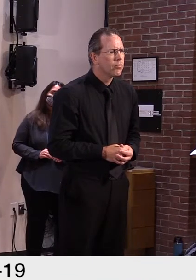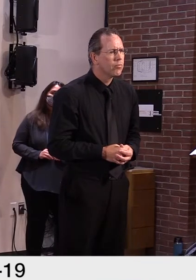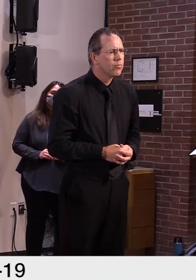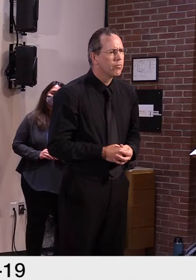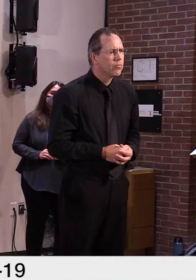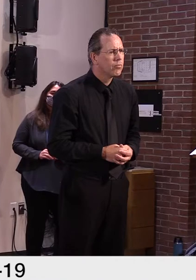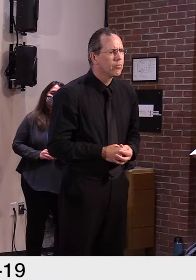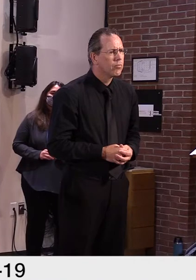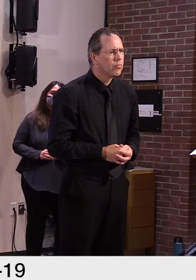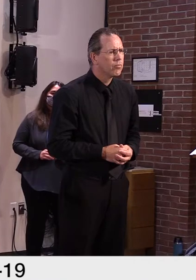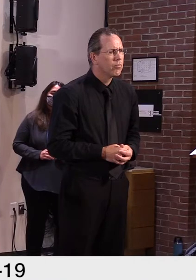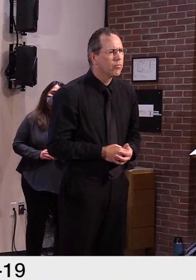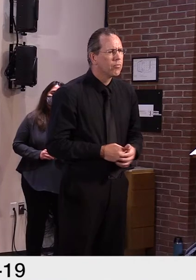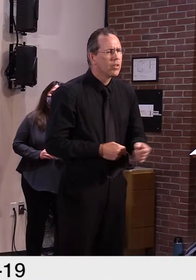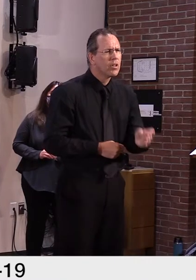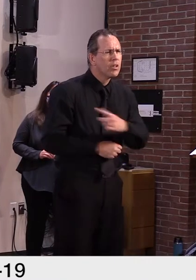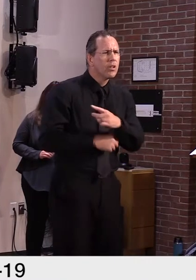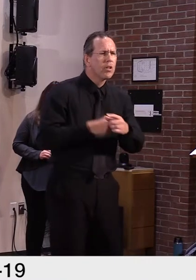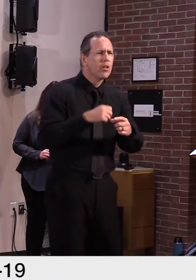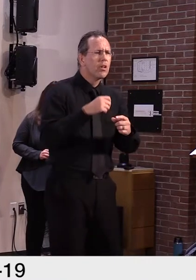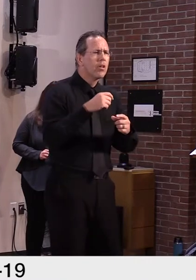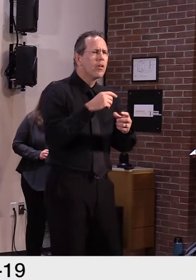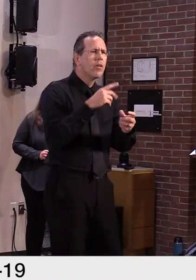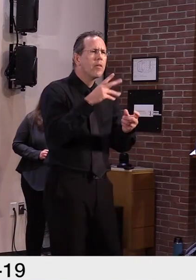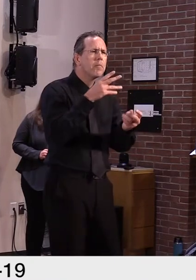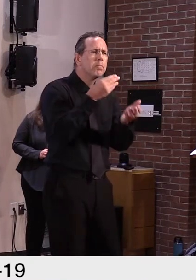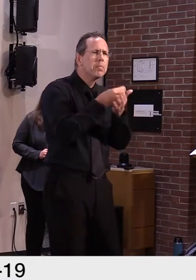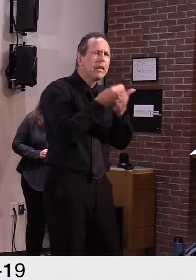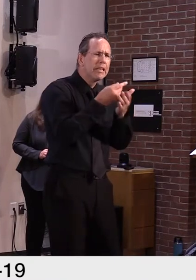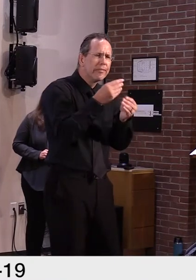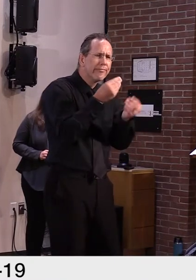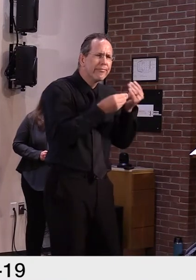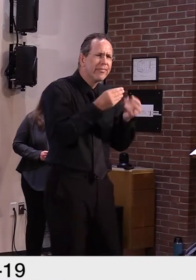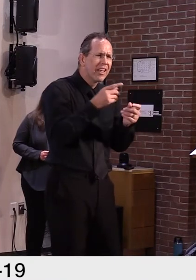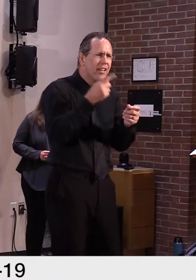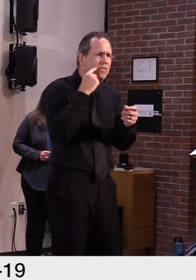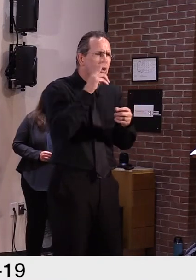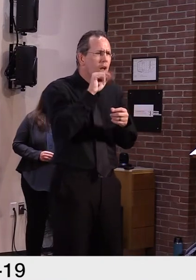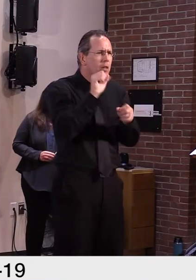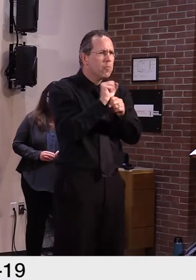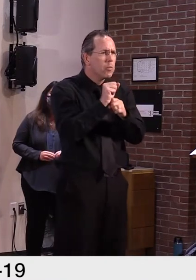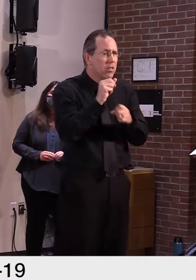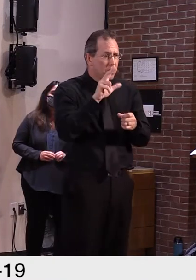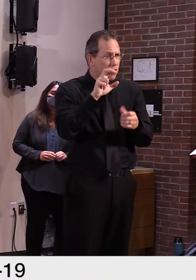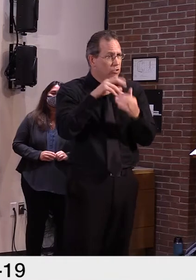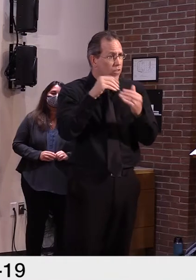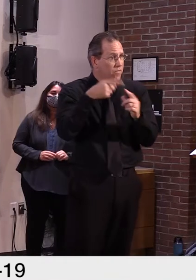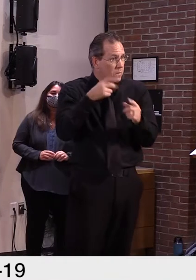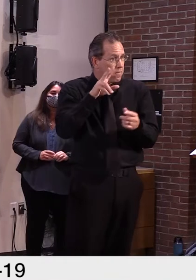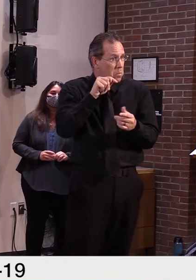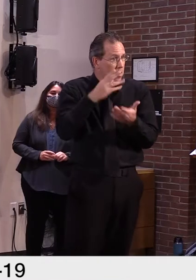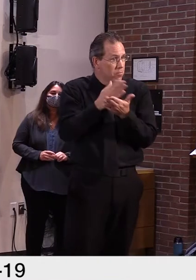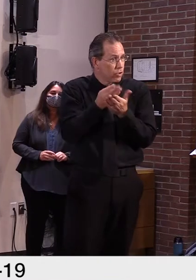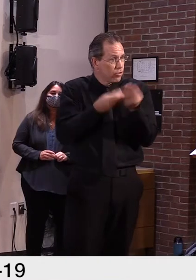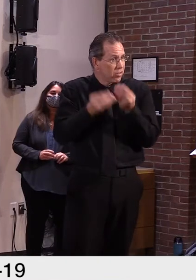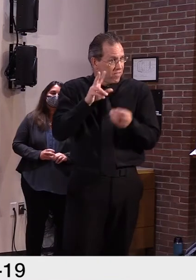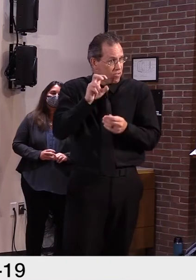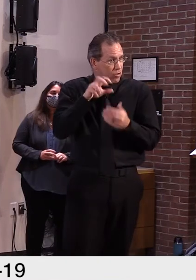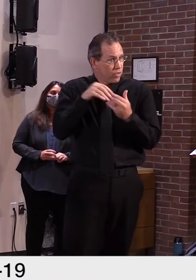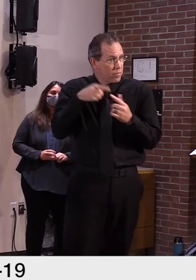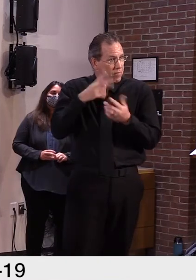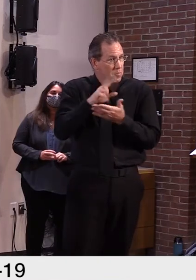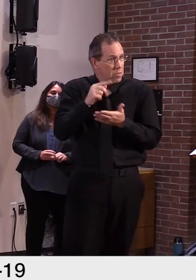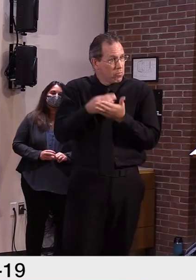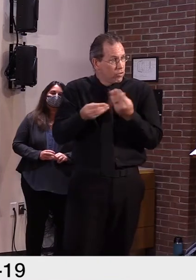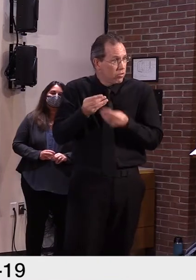think it's in the House version or any of the budget. I think those are separate. These are federal dollars. There was an extra, there